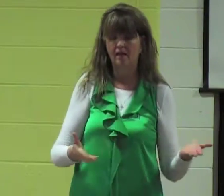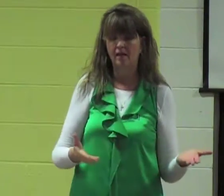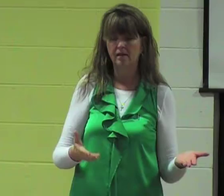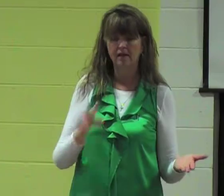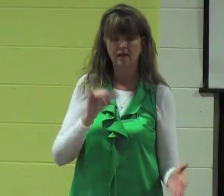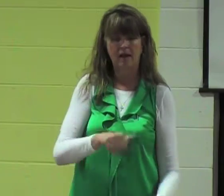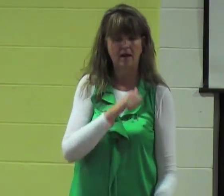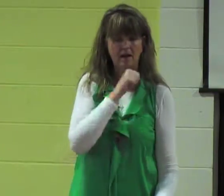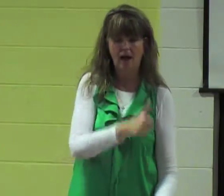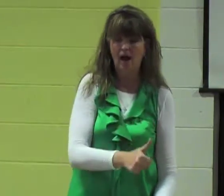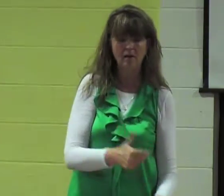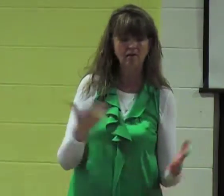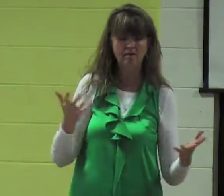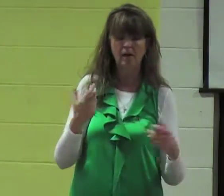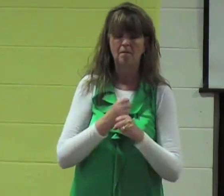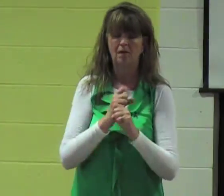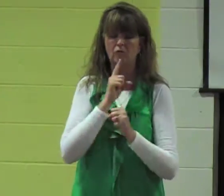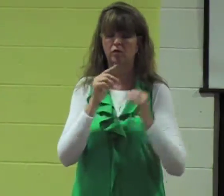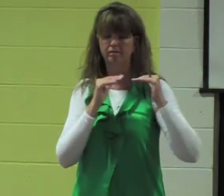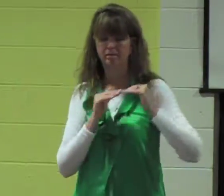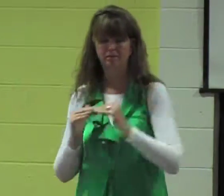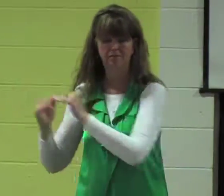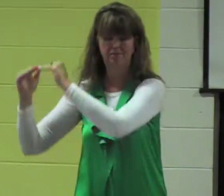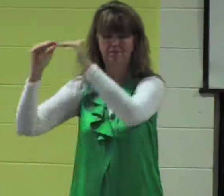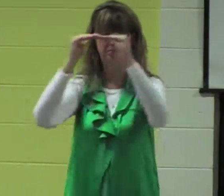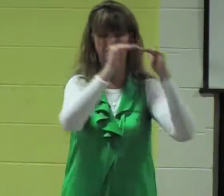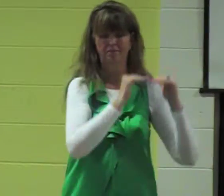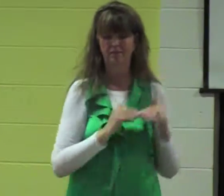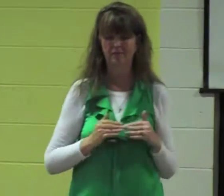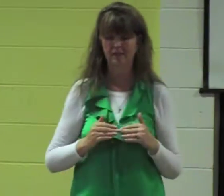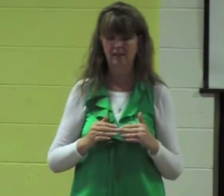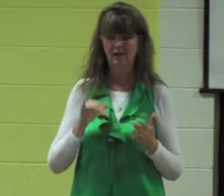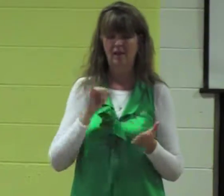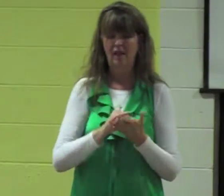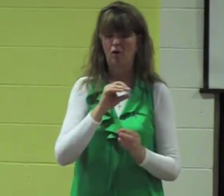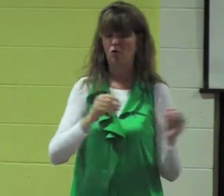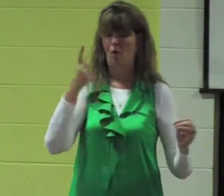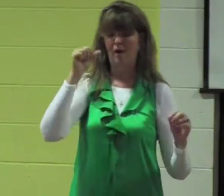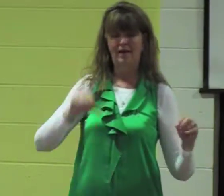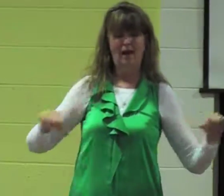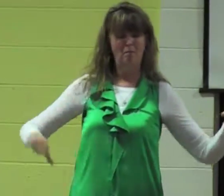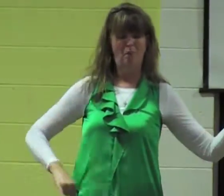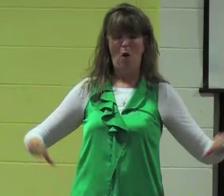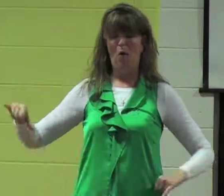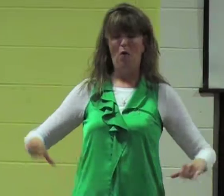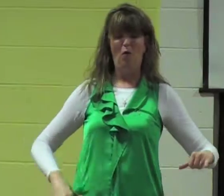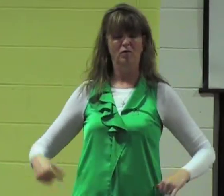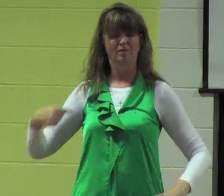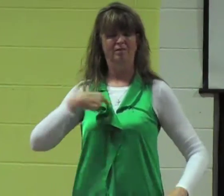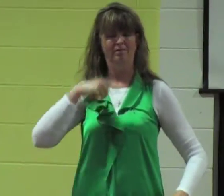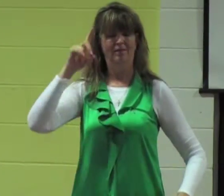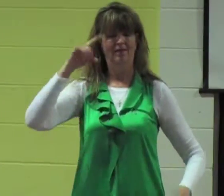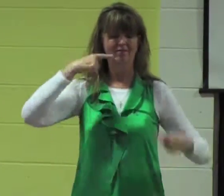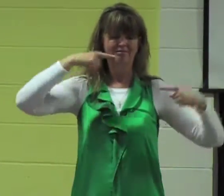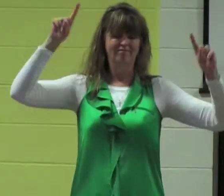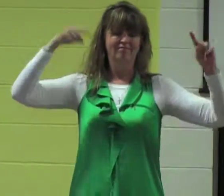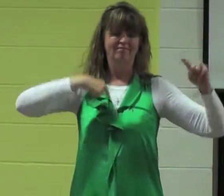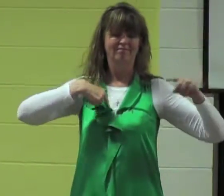and the things that are not to nullify the things that are so that no one can boast